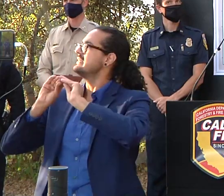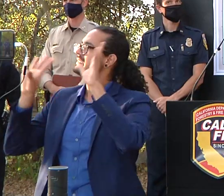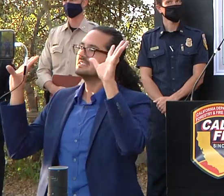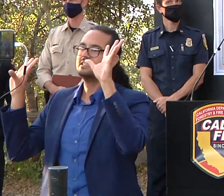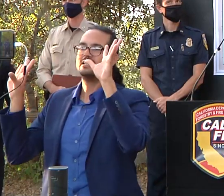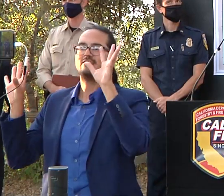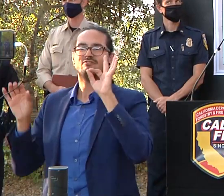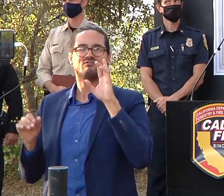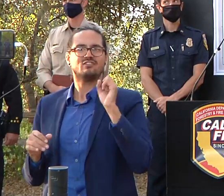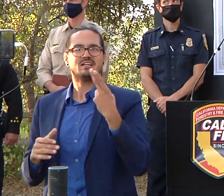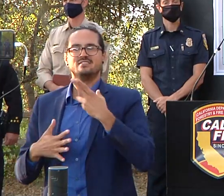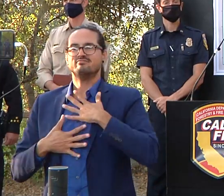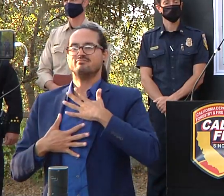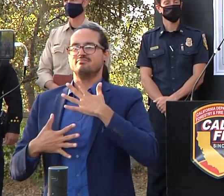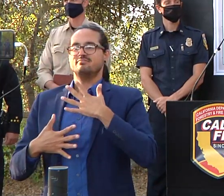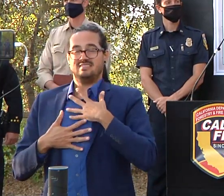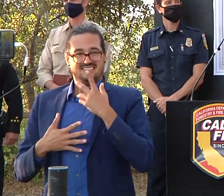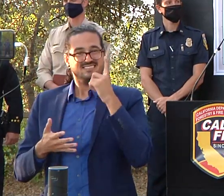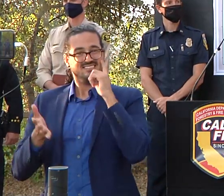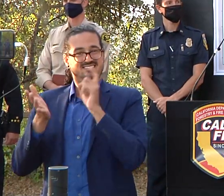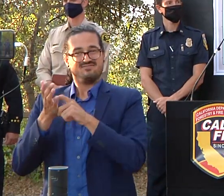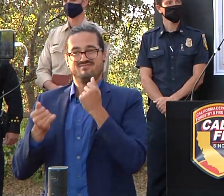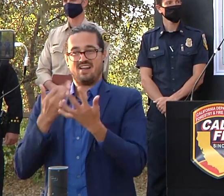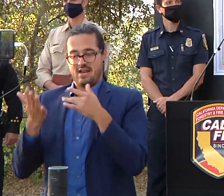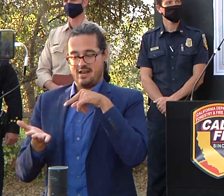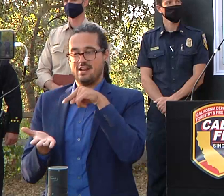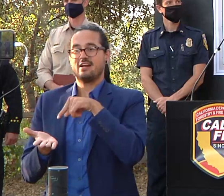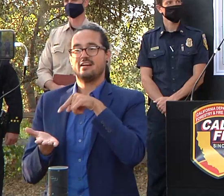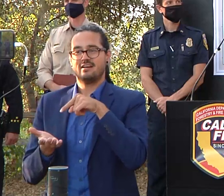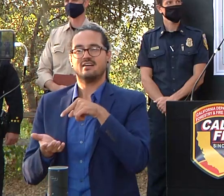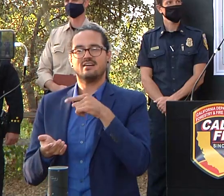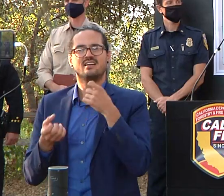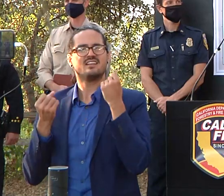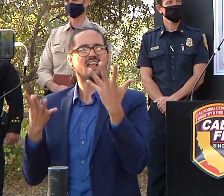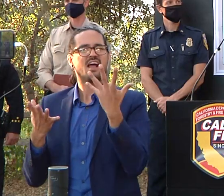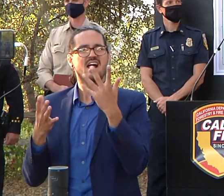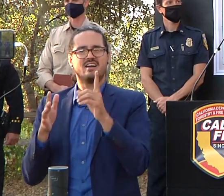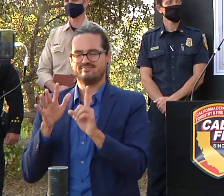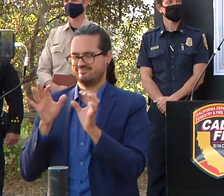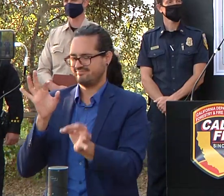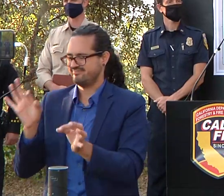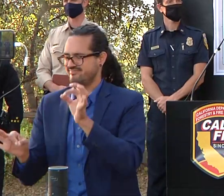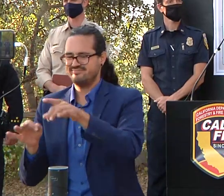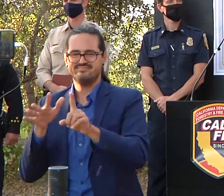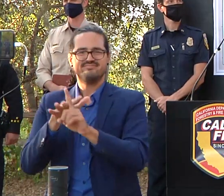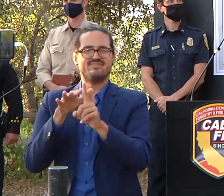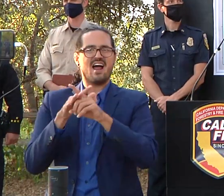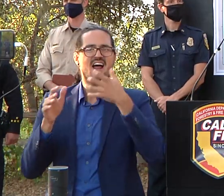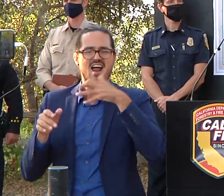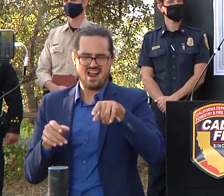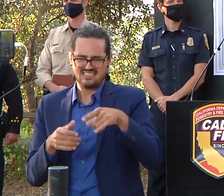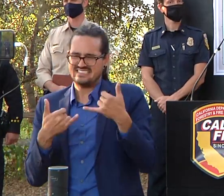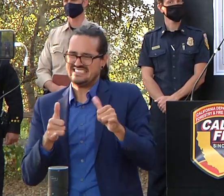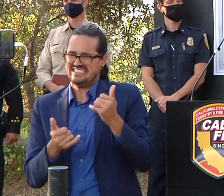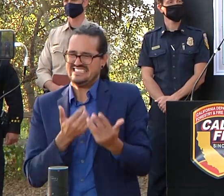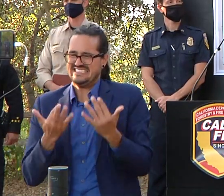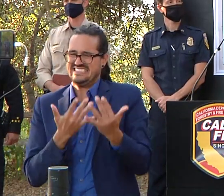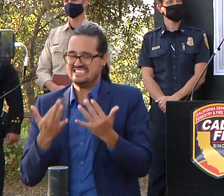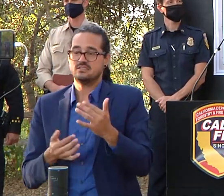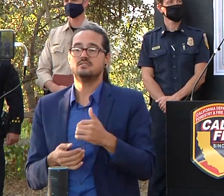we still got a lot of work ahead of us a lot of hot spots out there obviously there's going to be some concerns about highway one reopening